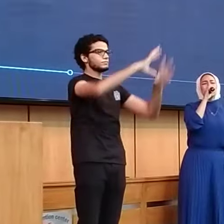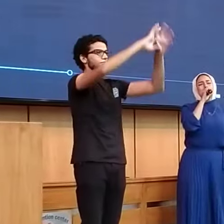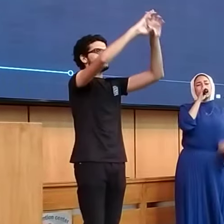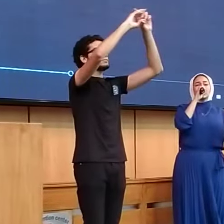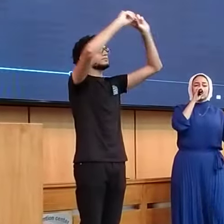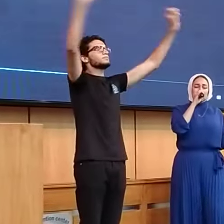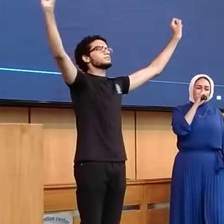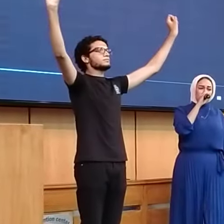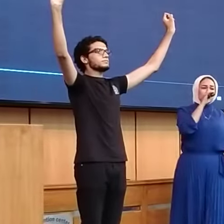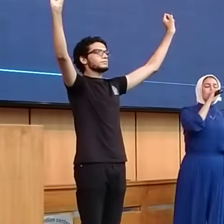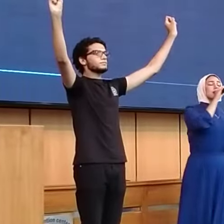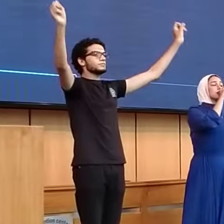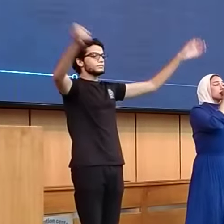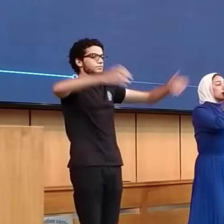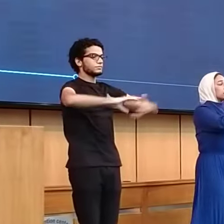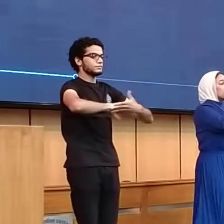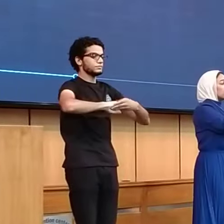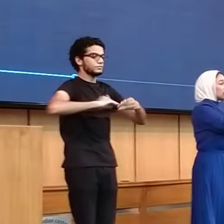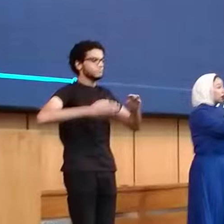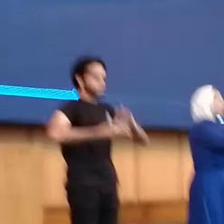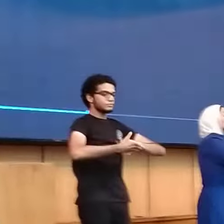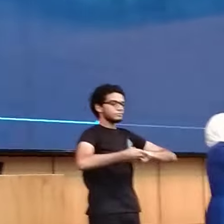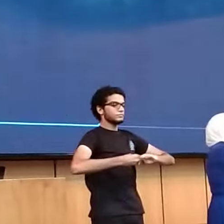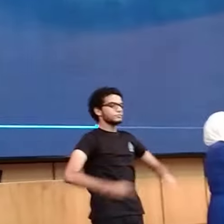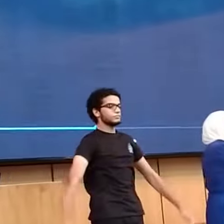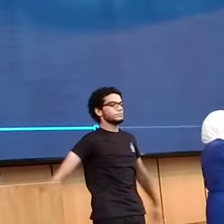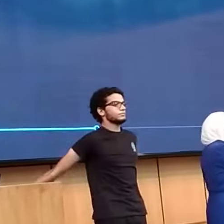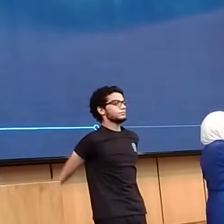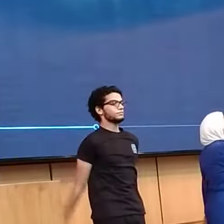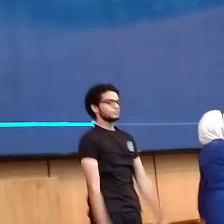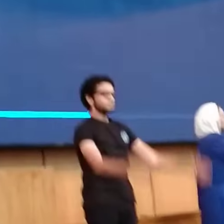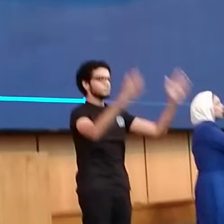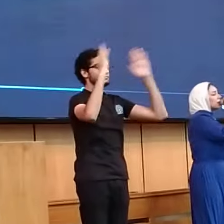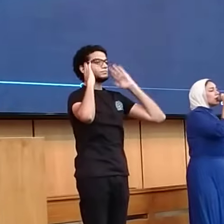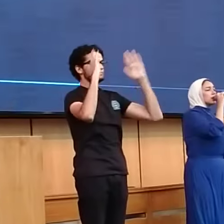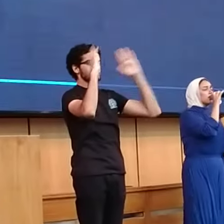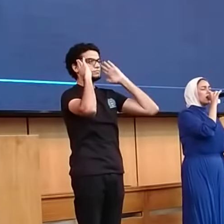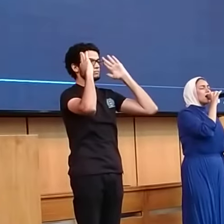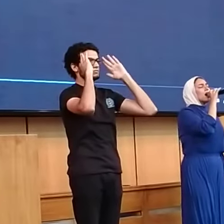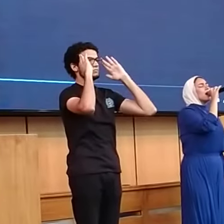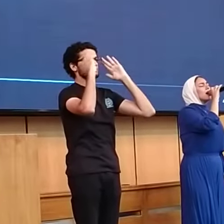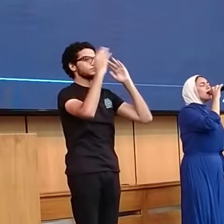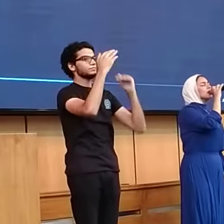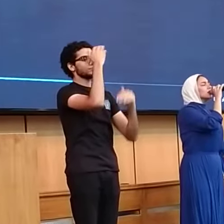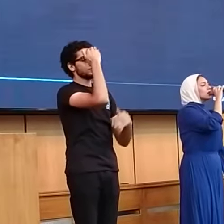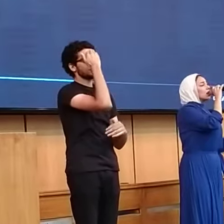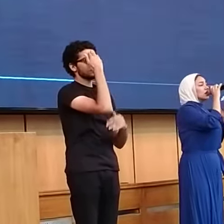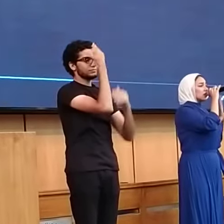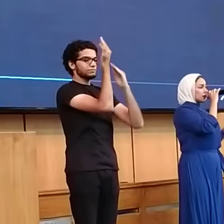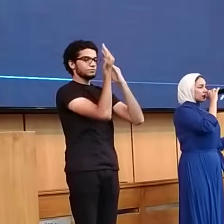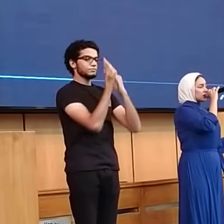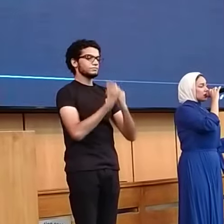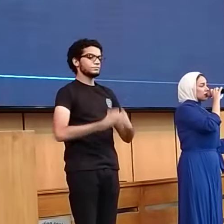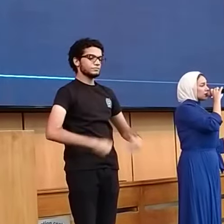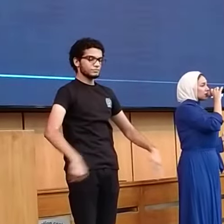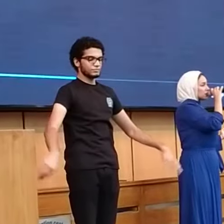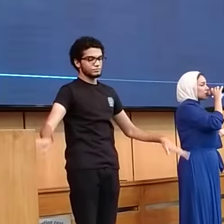need, just let it be here to stay Do it when out, I know what you